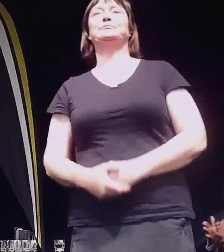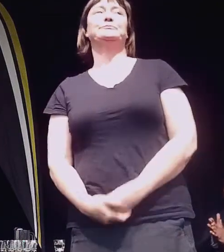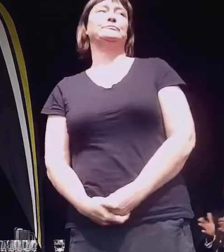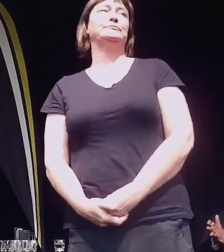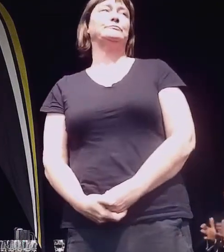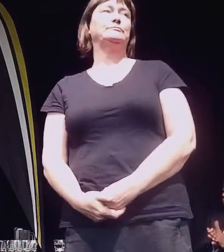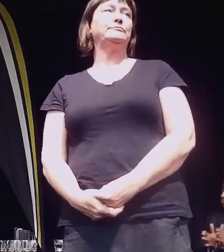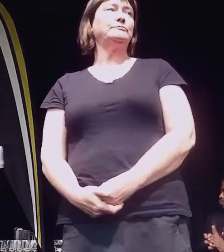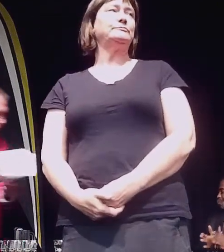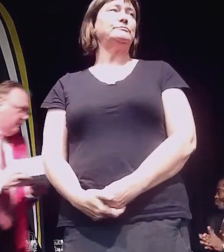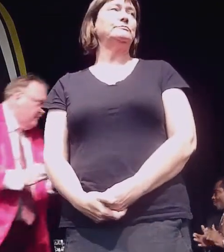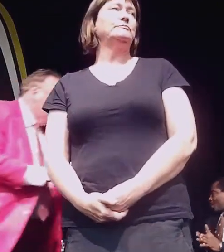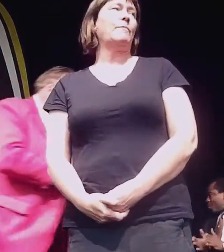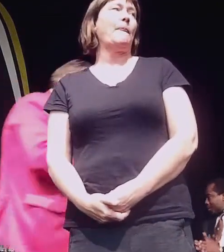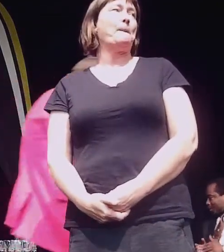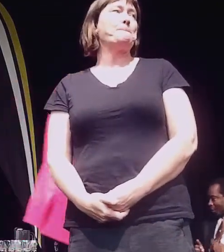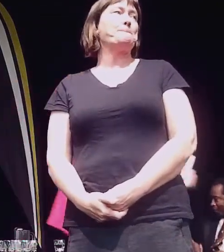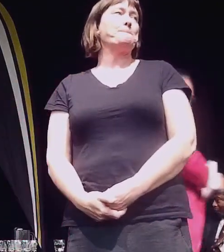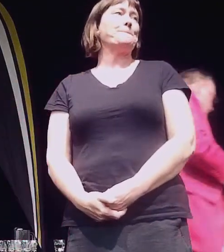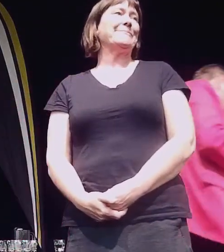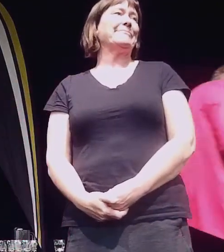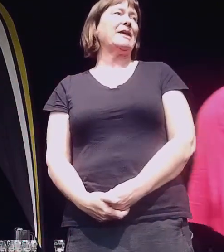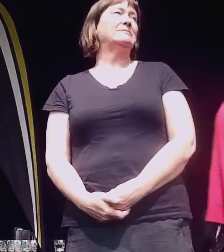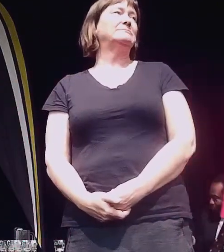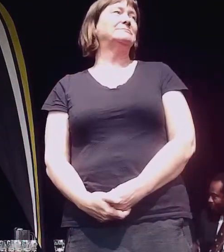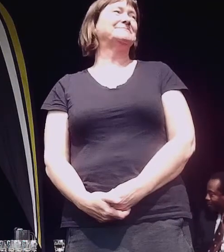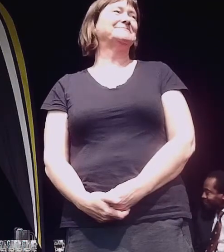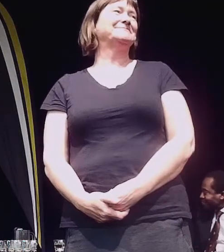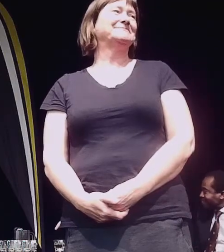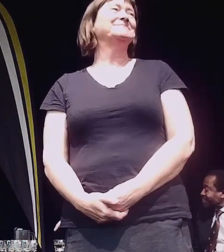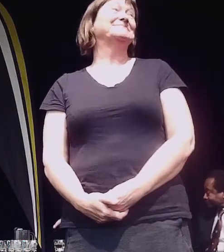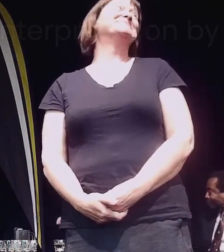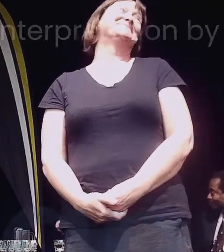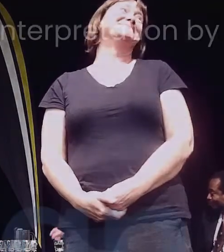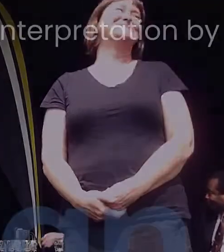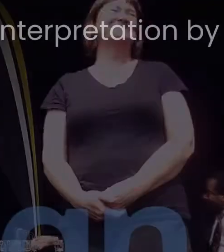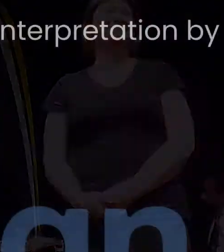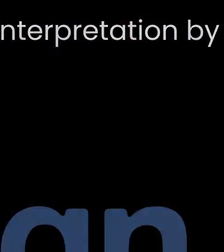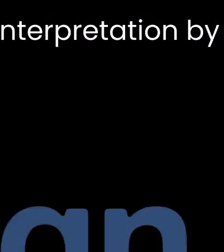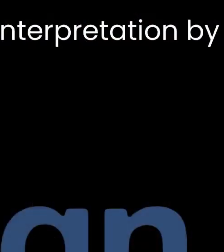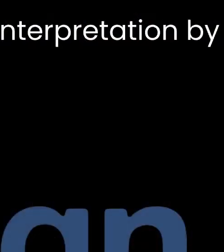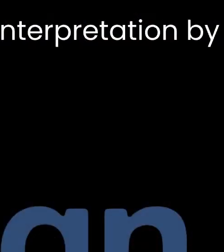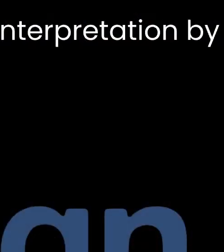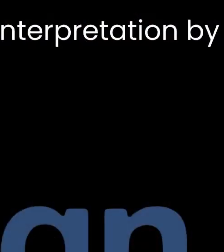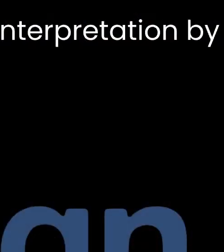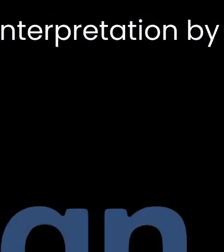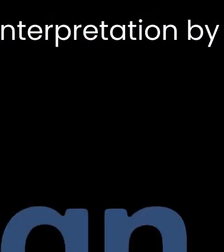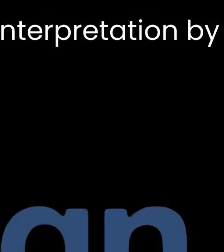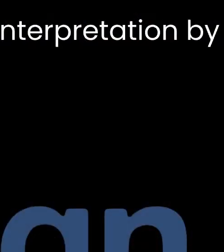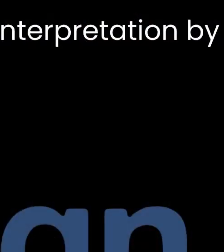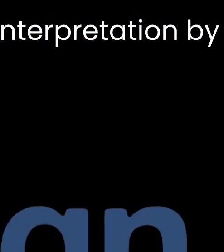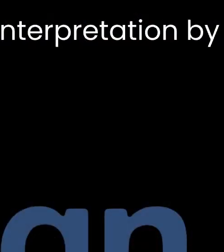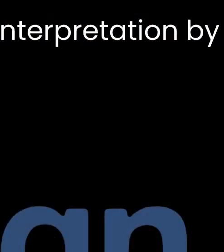you very